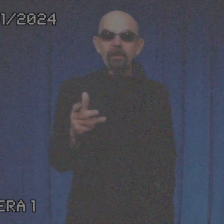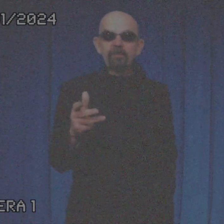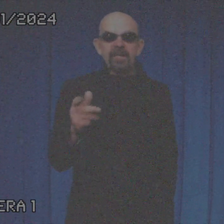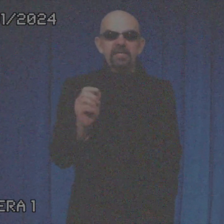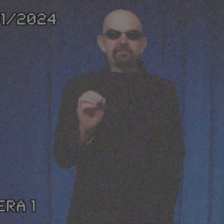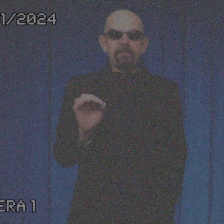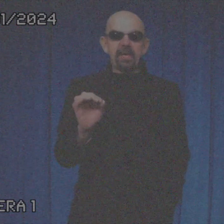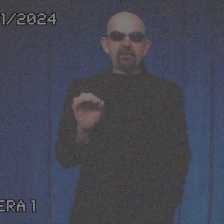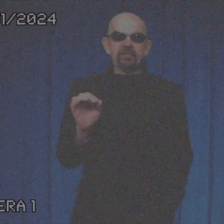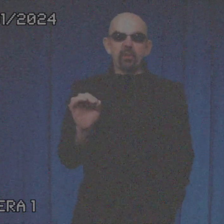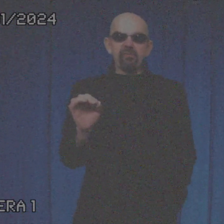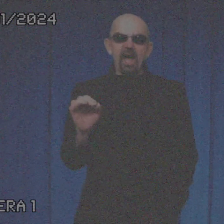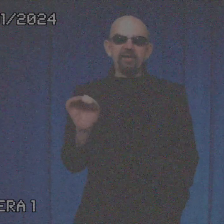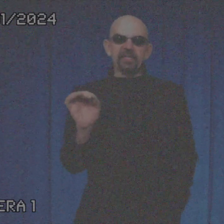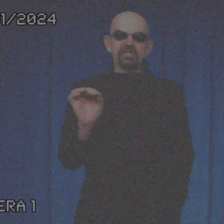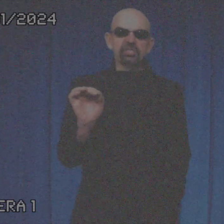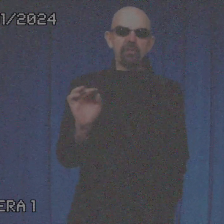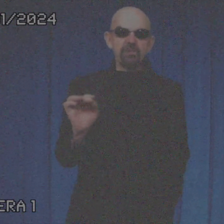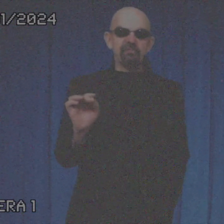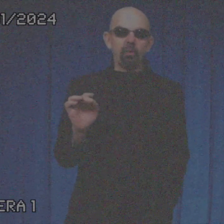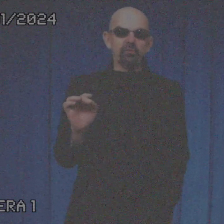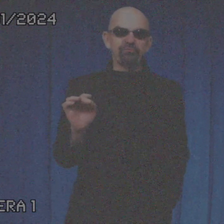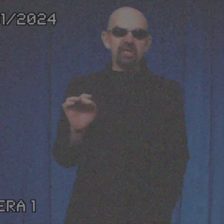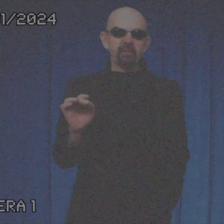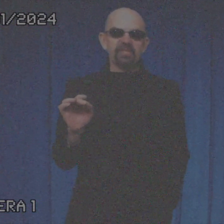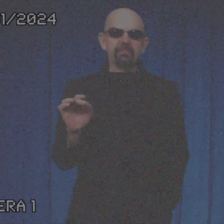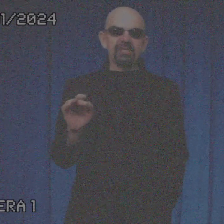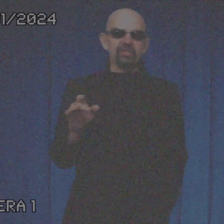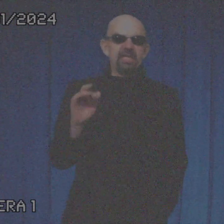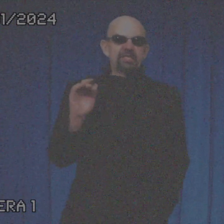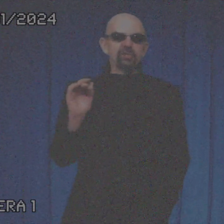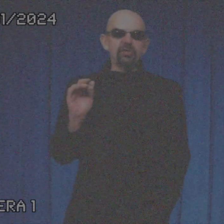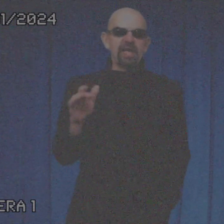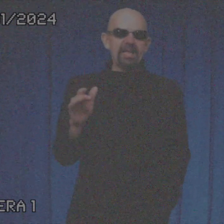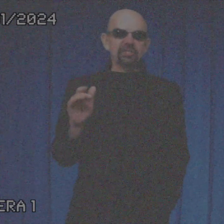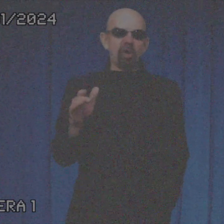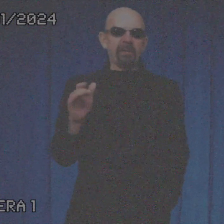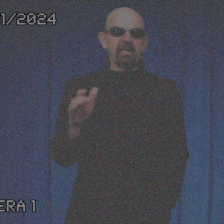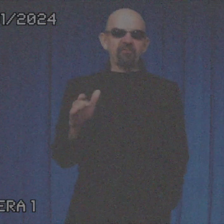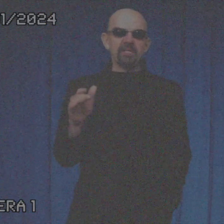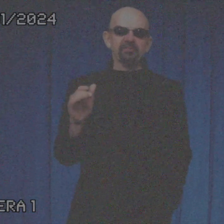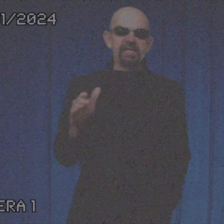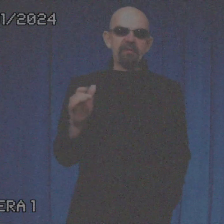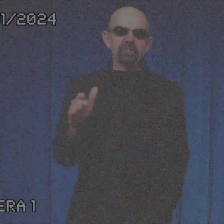is preparing to arrive and strip you of all your freedom of expression so you can't stop a government of gay, religious,